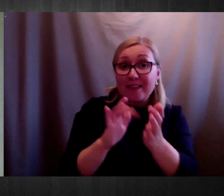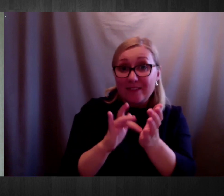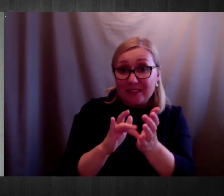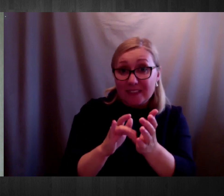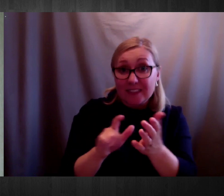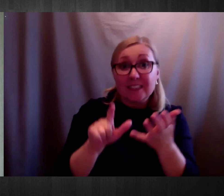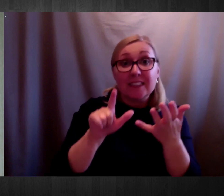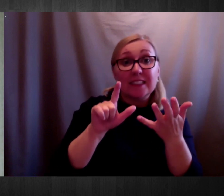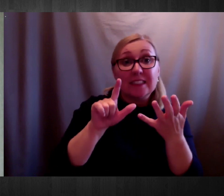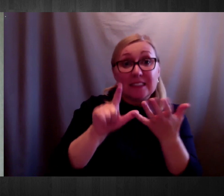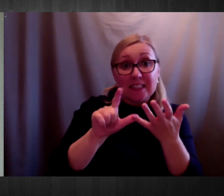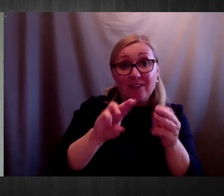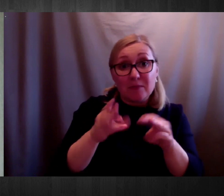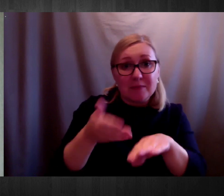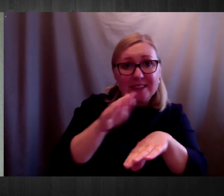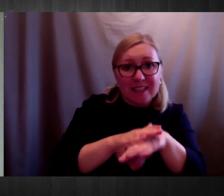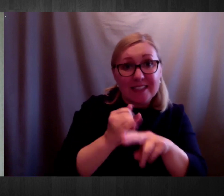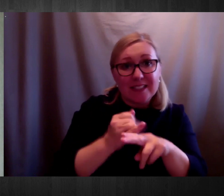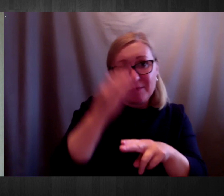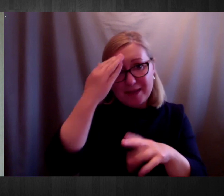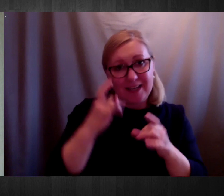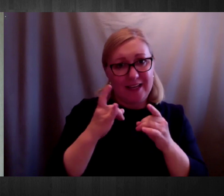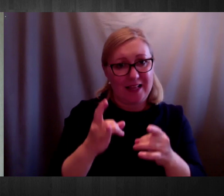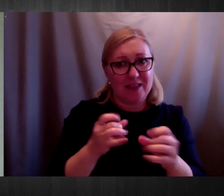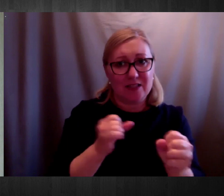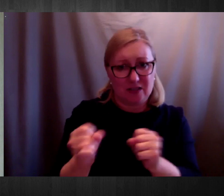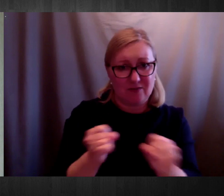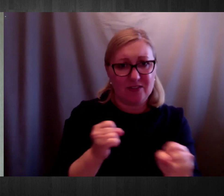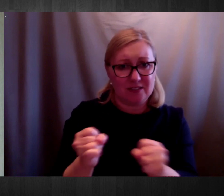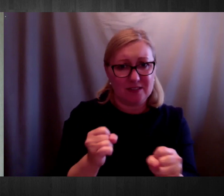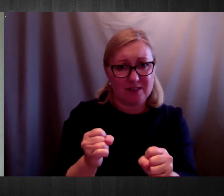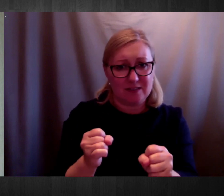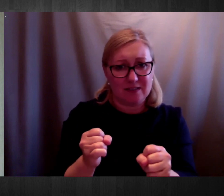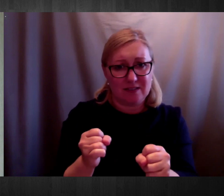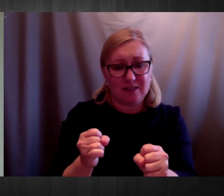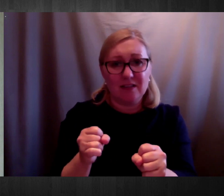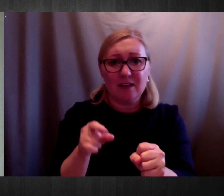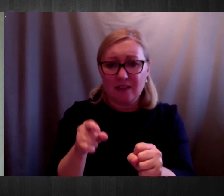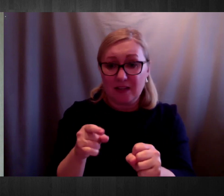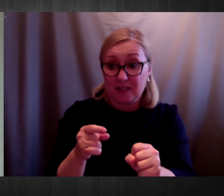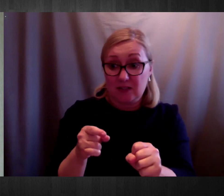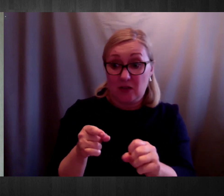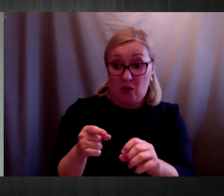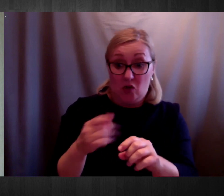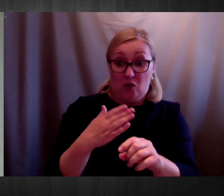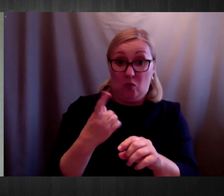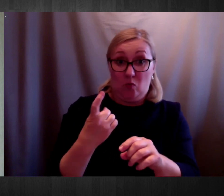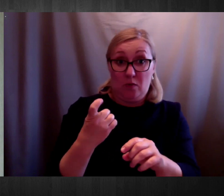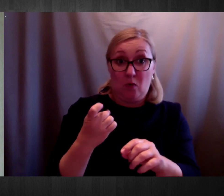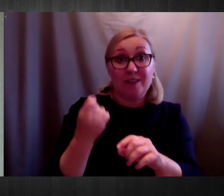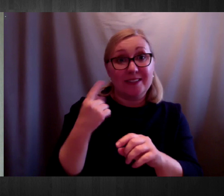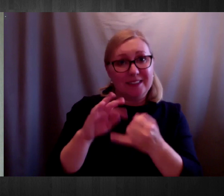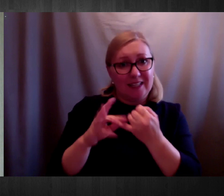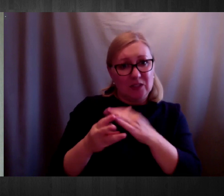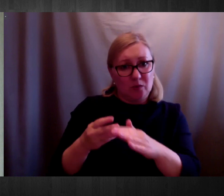occurred in MH services and an increase of one since last week. 46